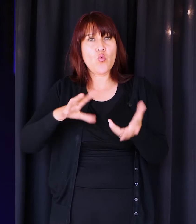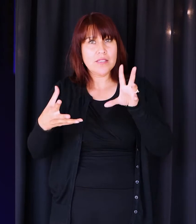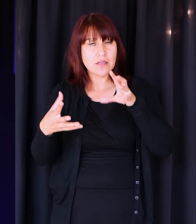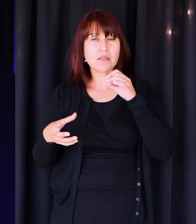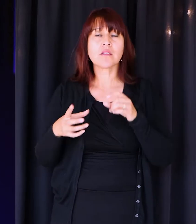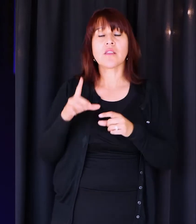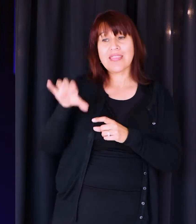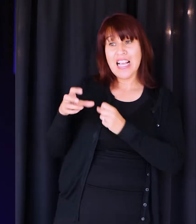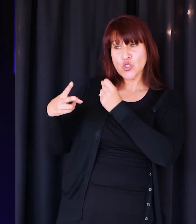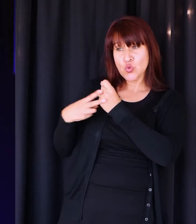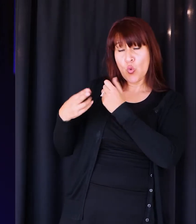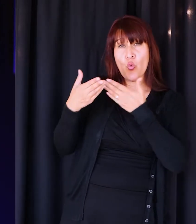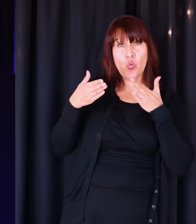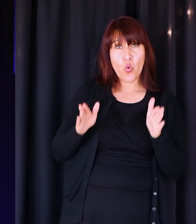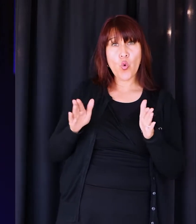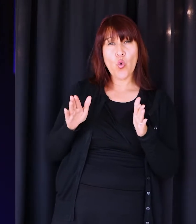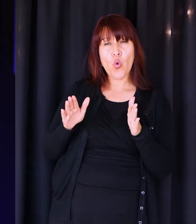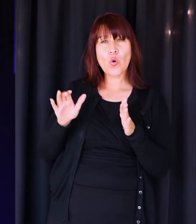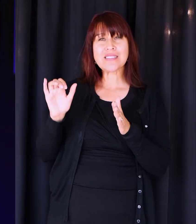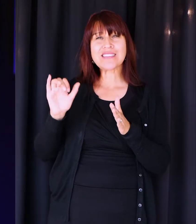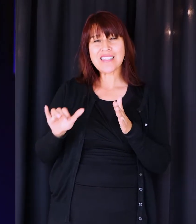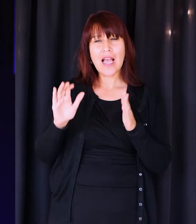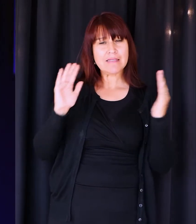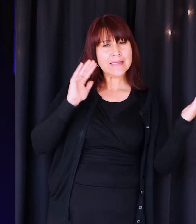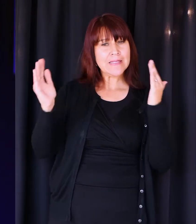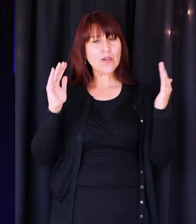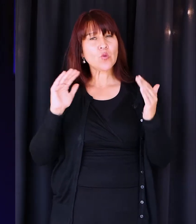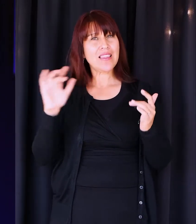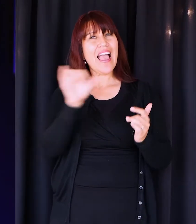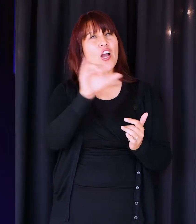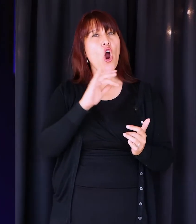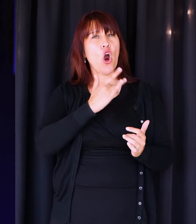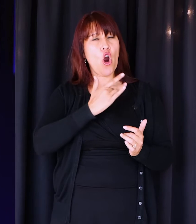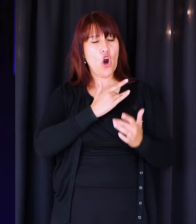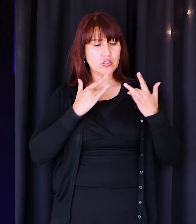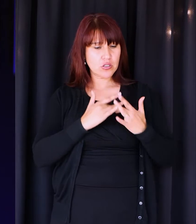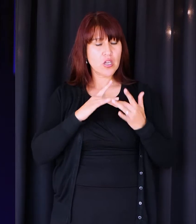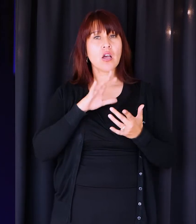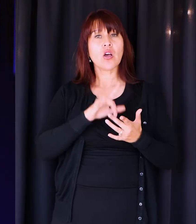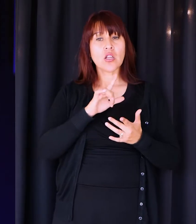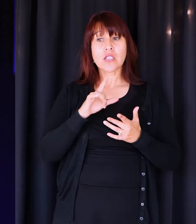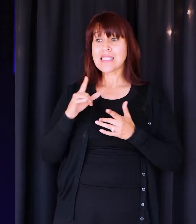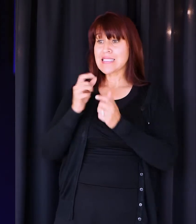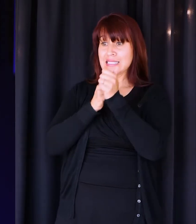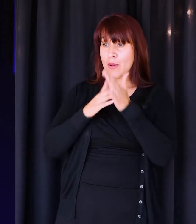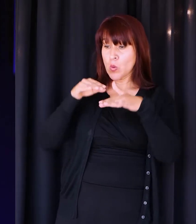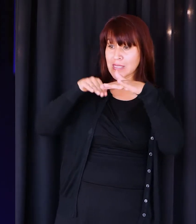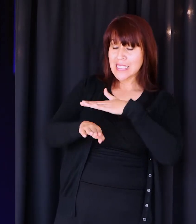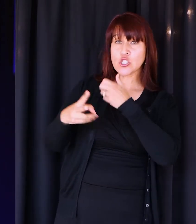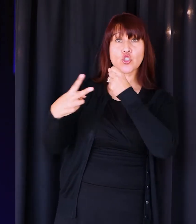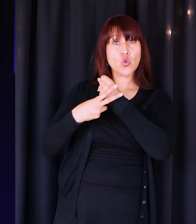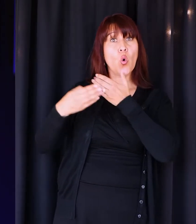the storeroom is a metaphor for our hearts. And what Jesus is saying is a disciple will go into the storeroom and they will